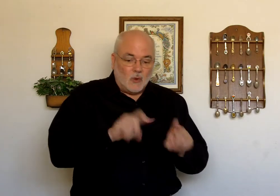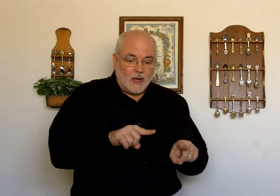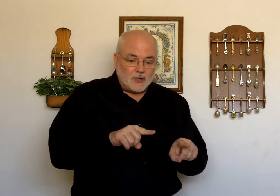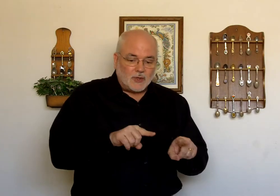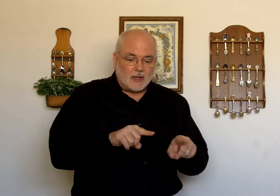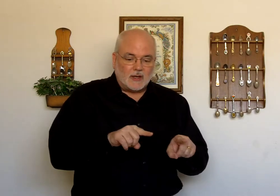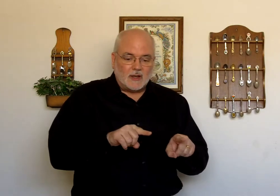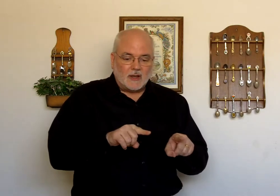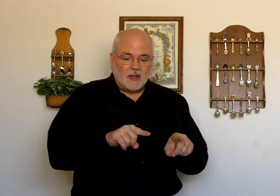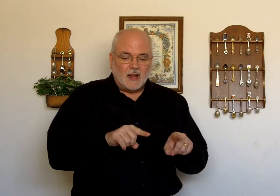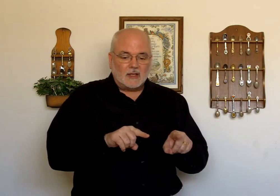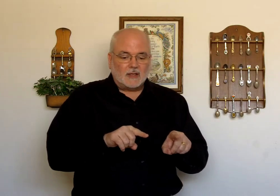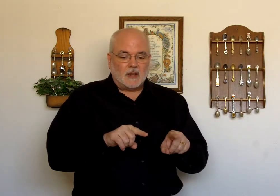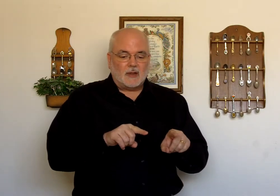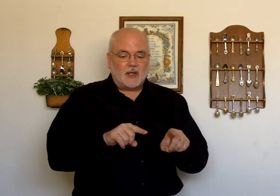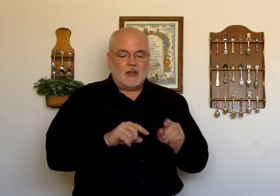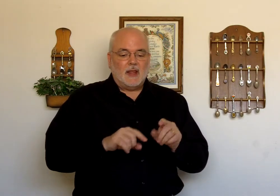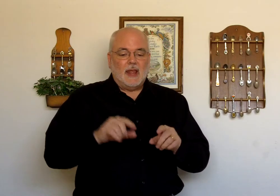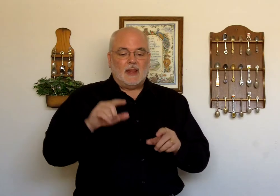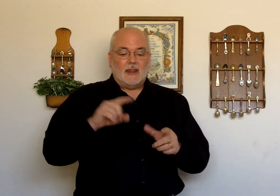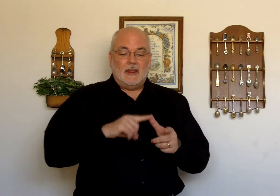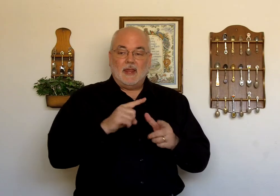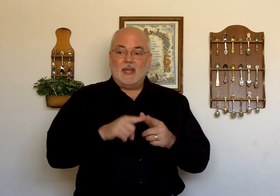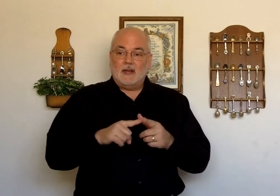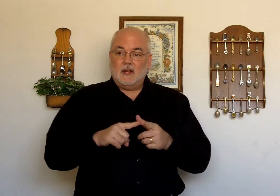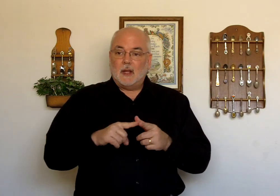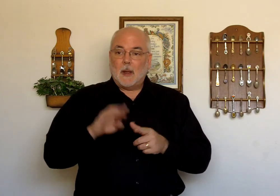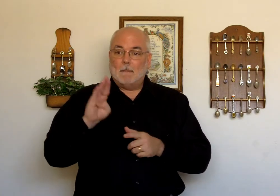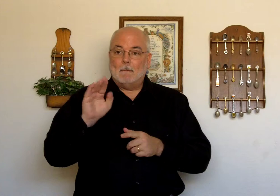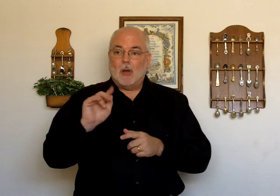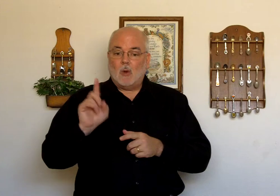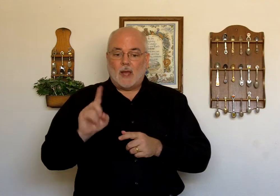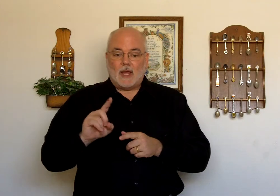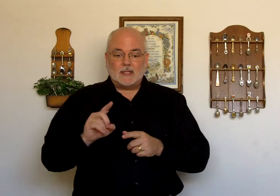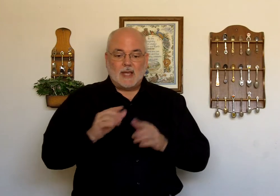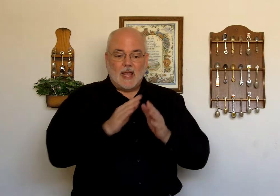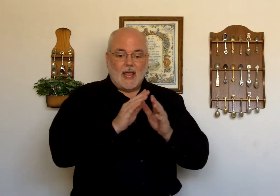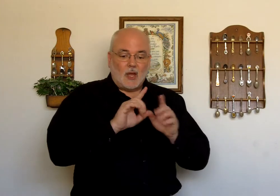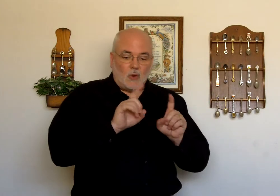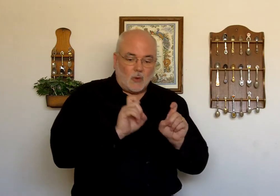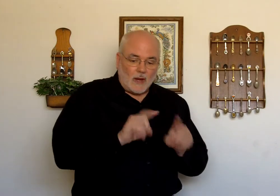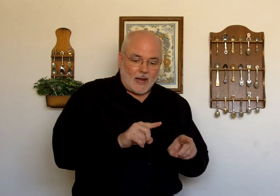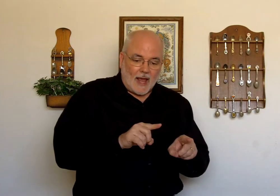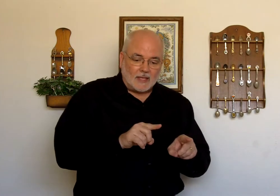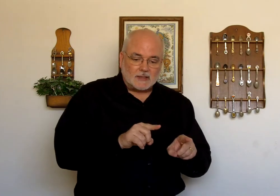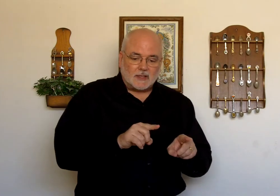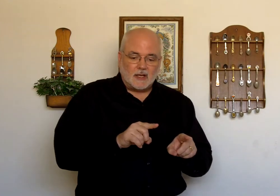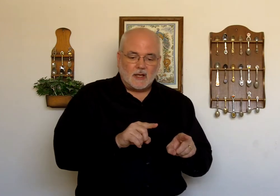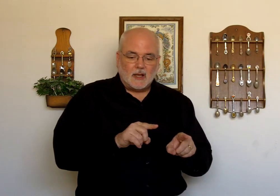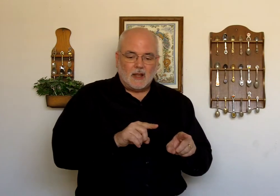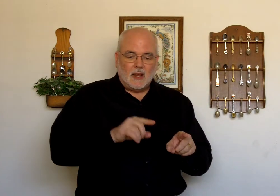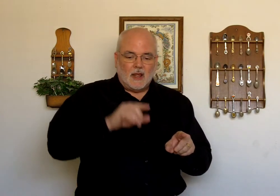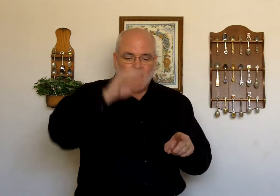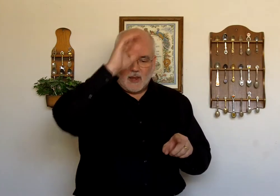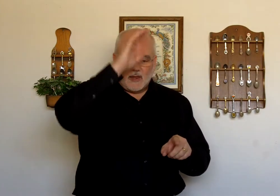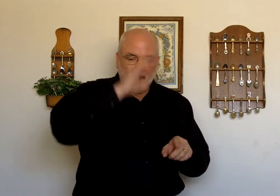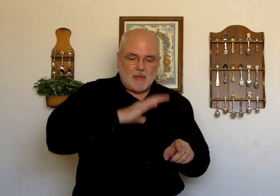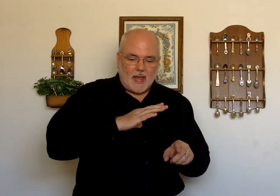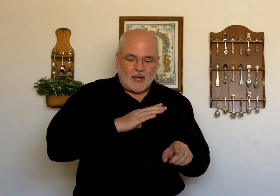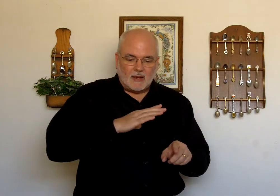Question. Okay? Then Boaz asked the man